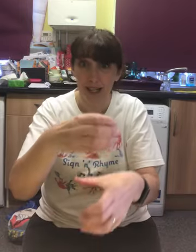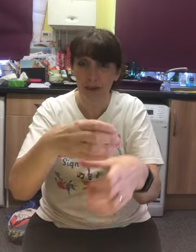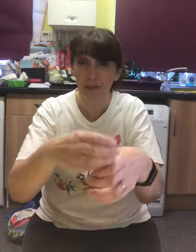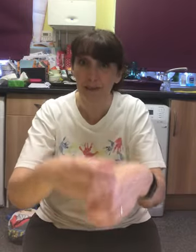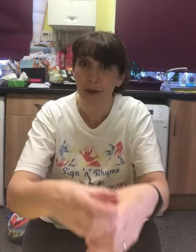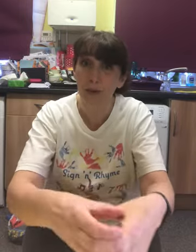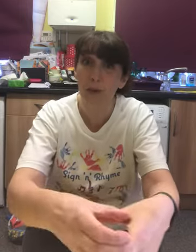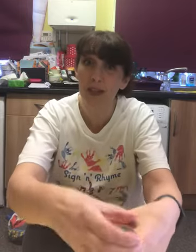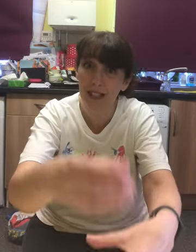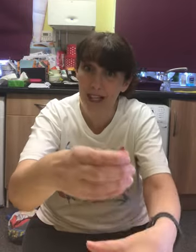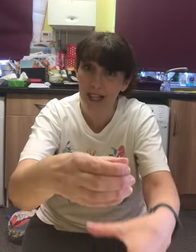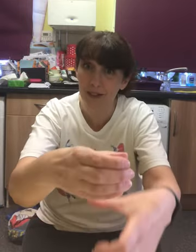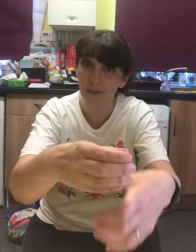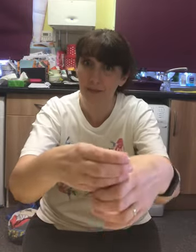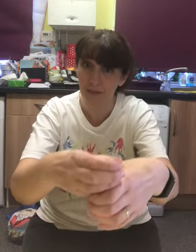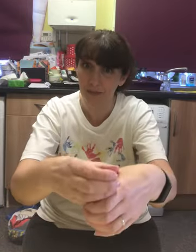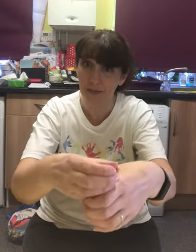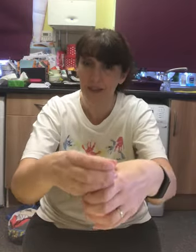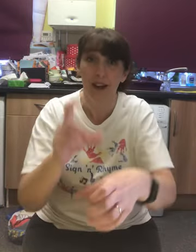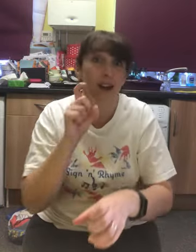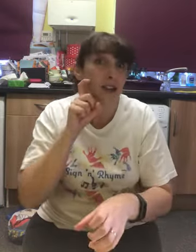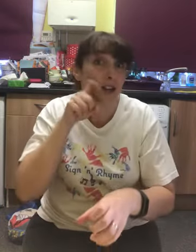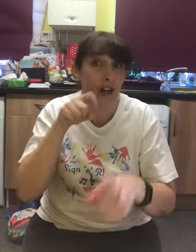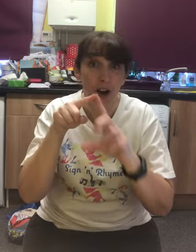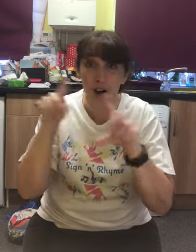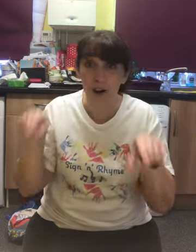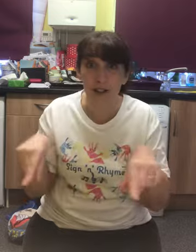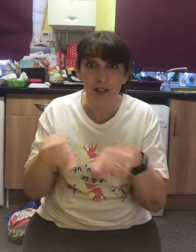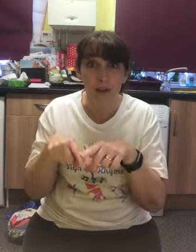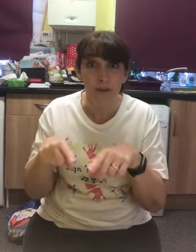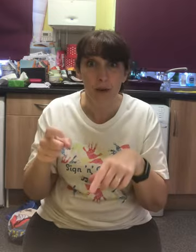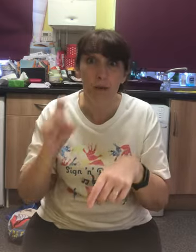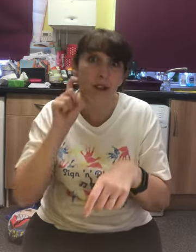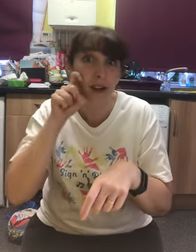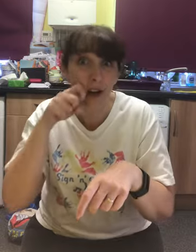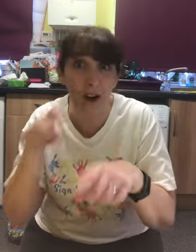with tin. Glass with glass.